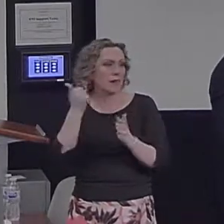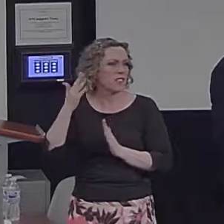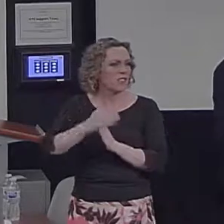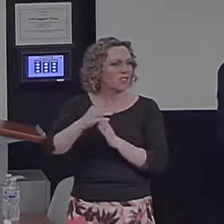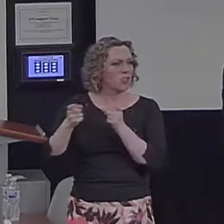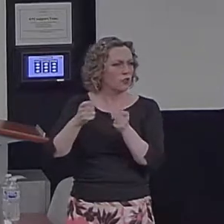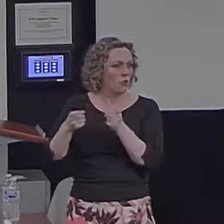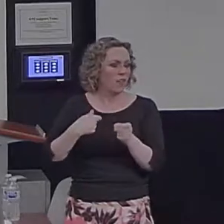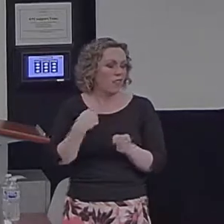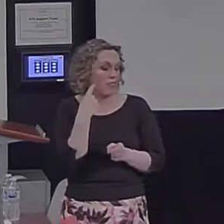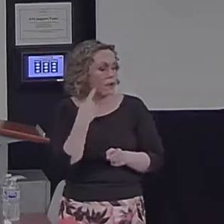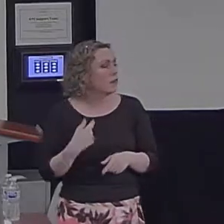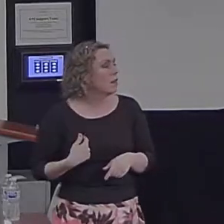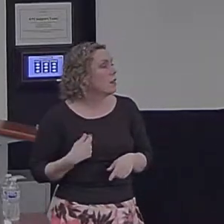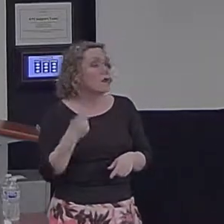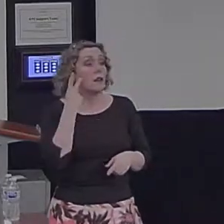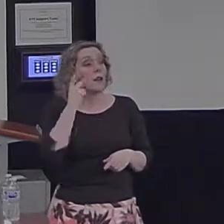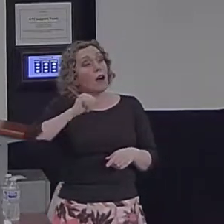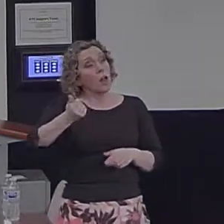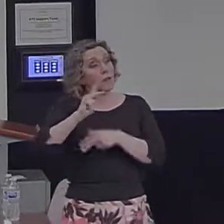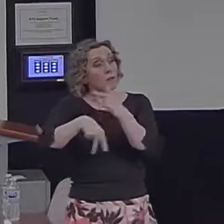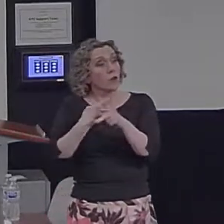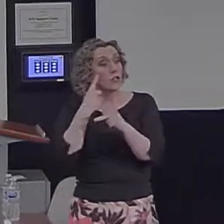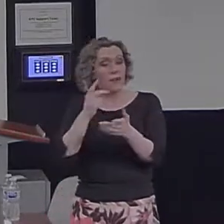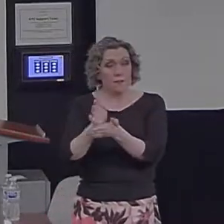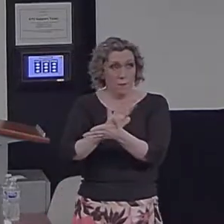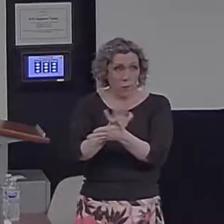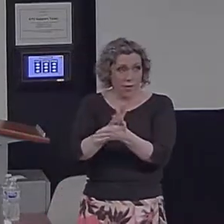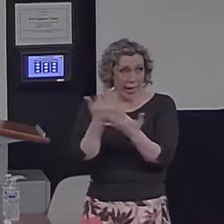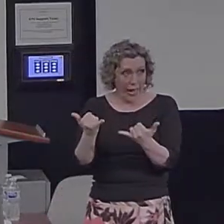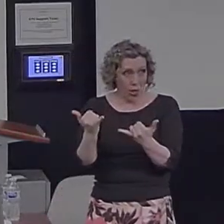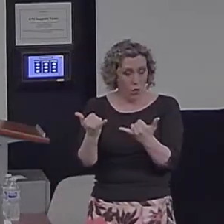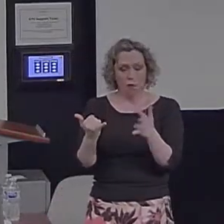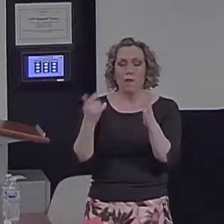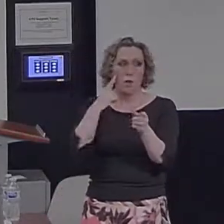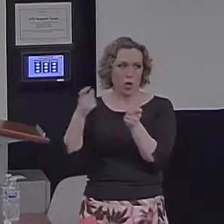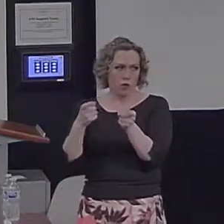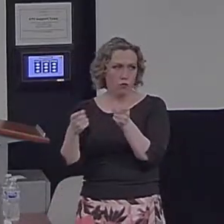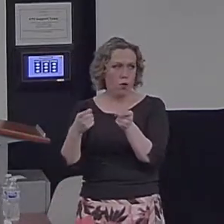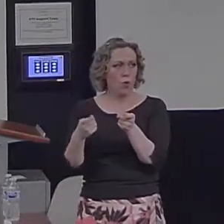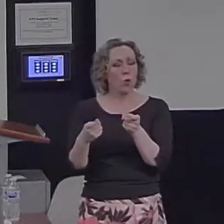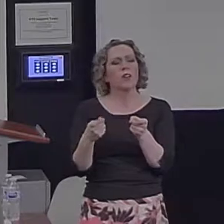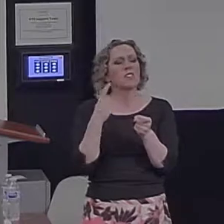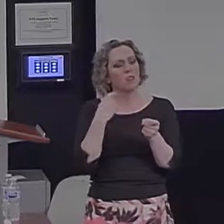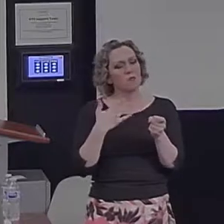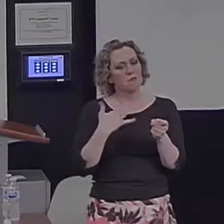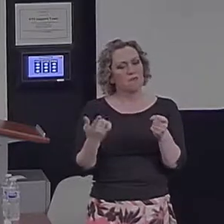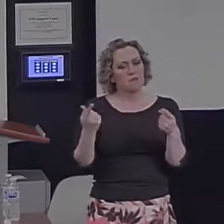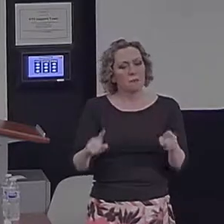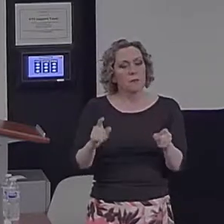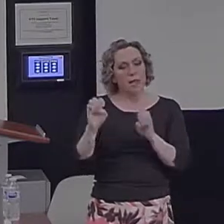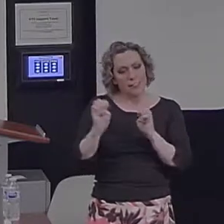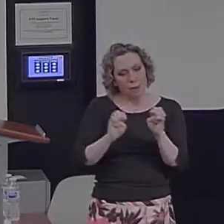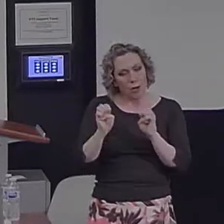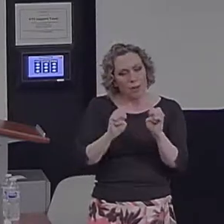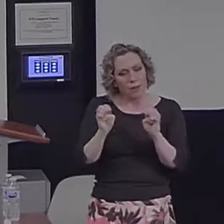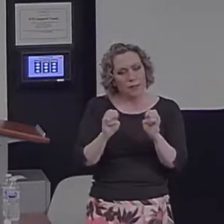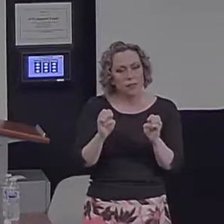seen another version of the videotape. So typically we've done these experiments in many, not all cases,